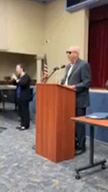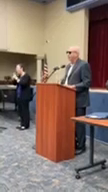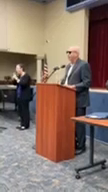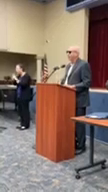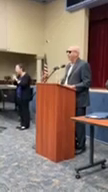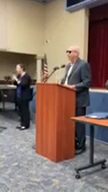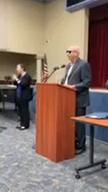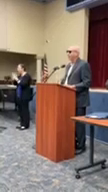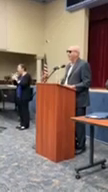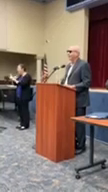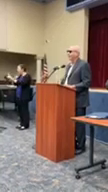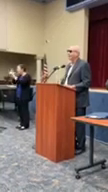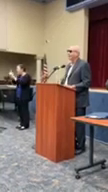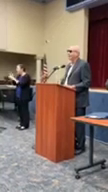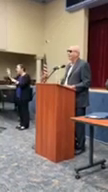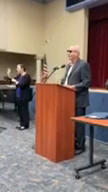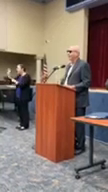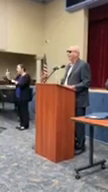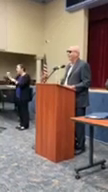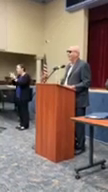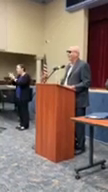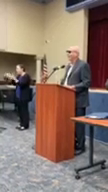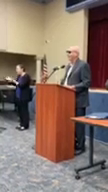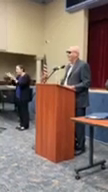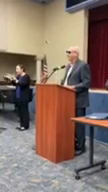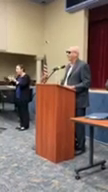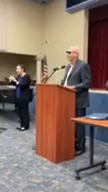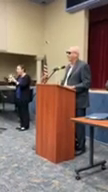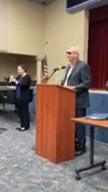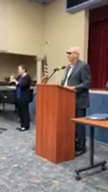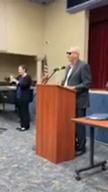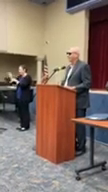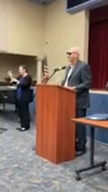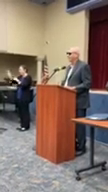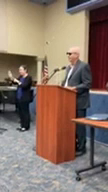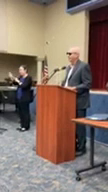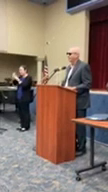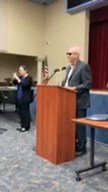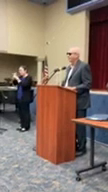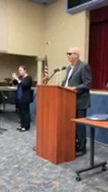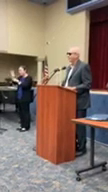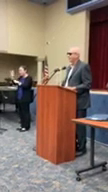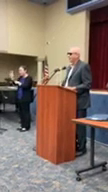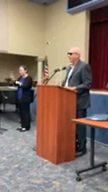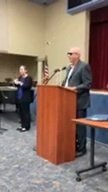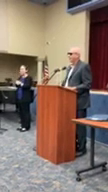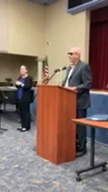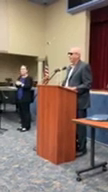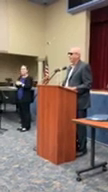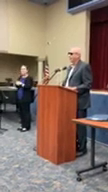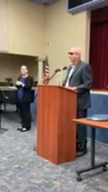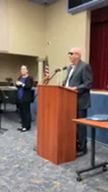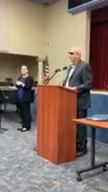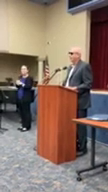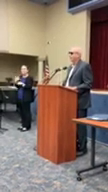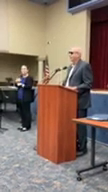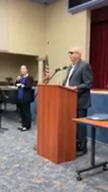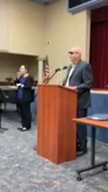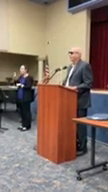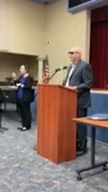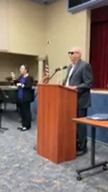cause with a mission. It was our 5K race right here at the campus of FSCB. We are